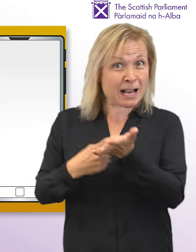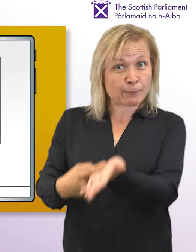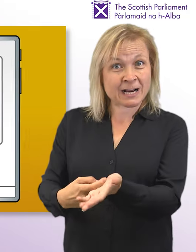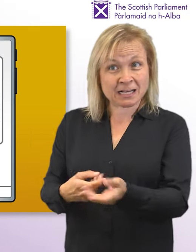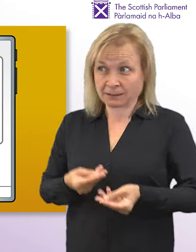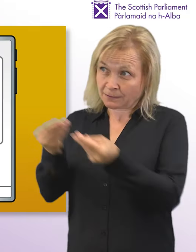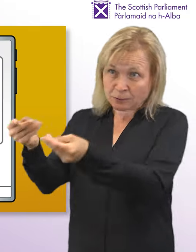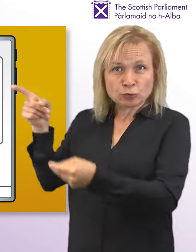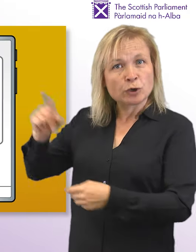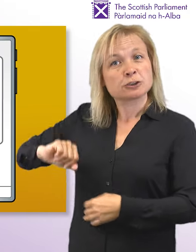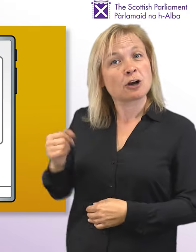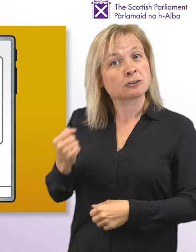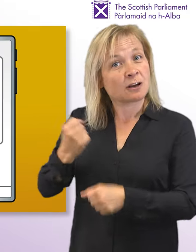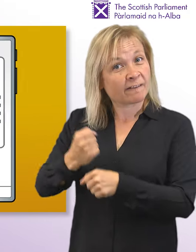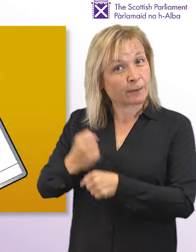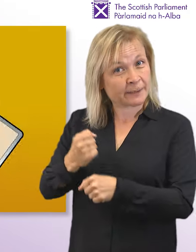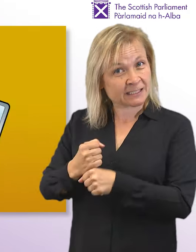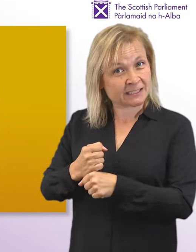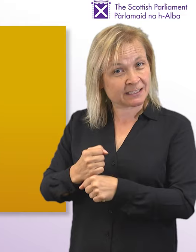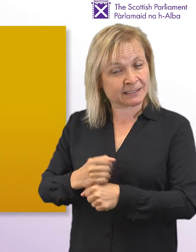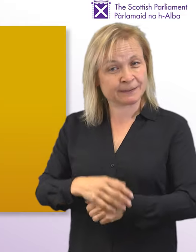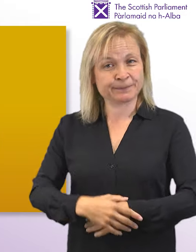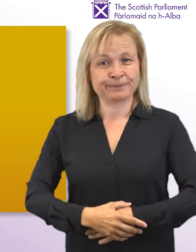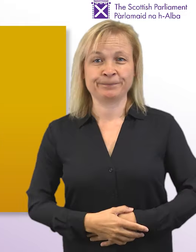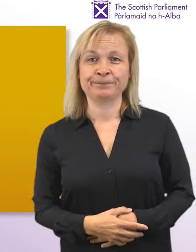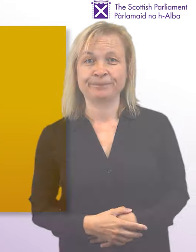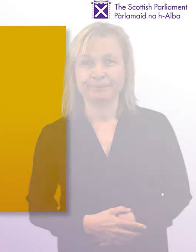Making recommendations to the Scottish Government.